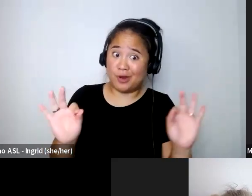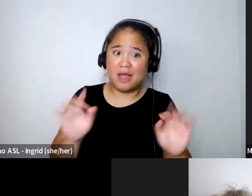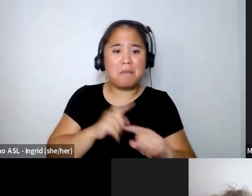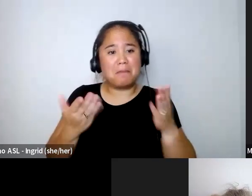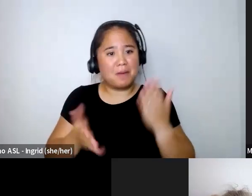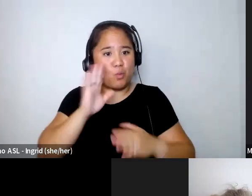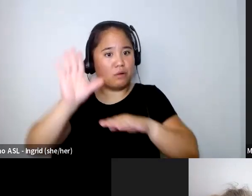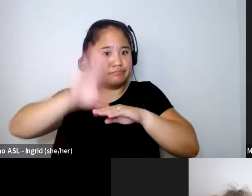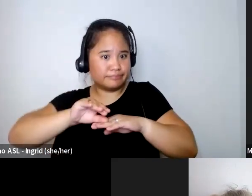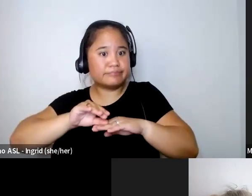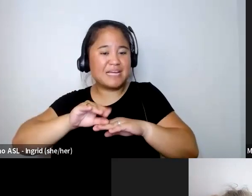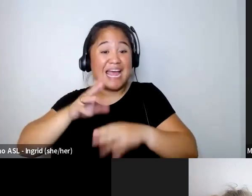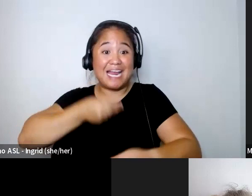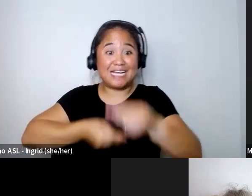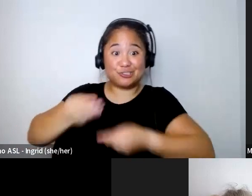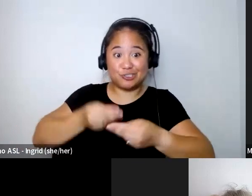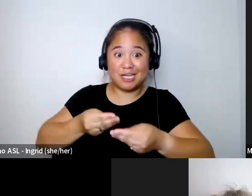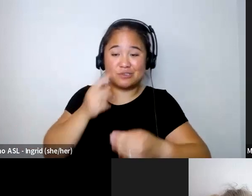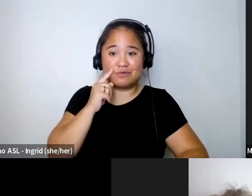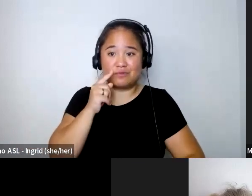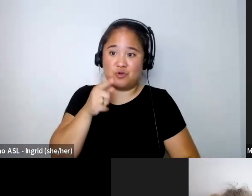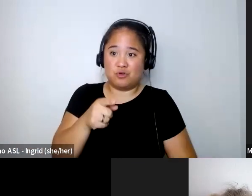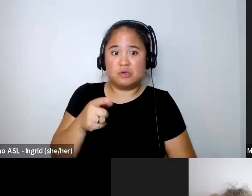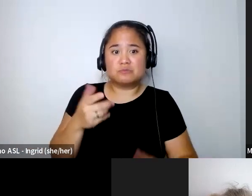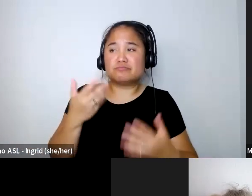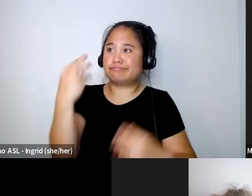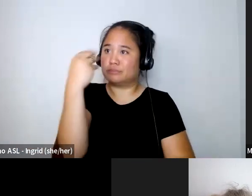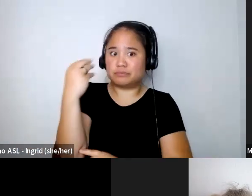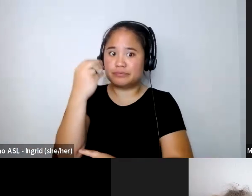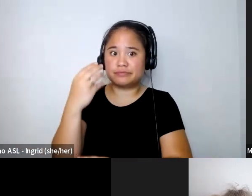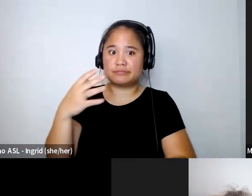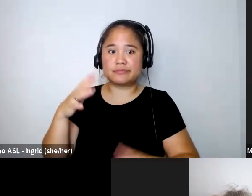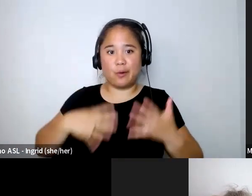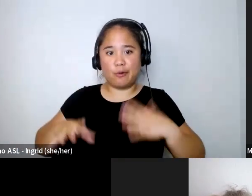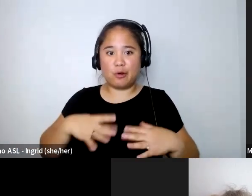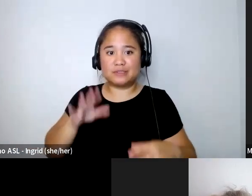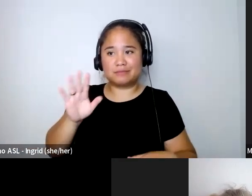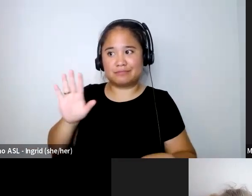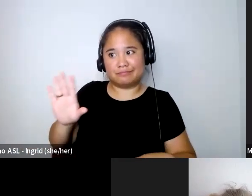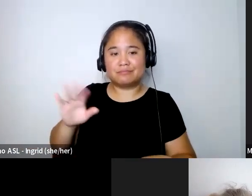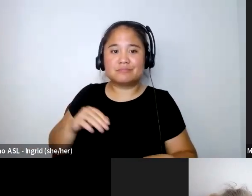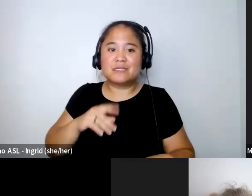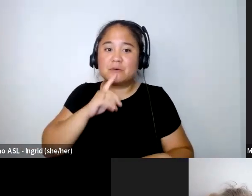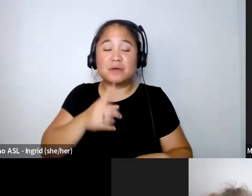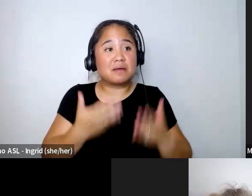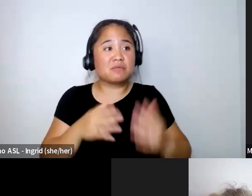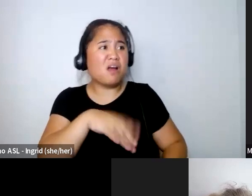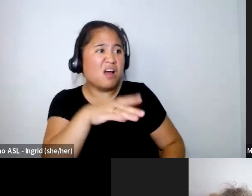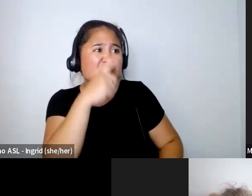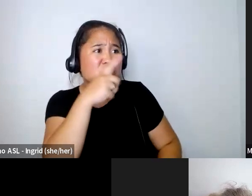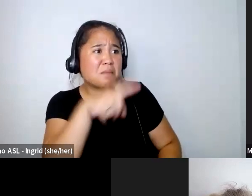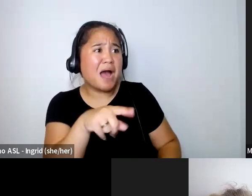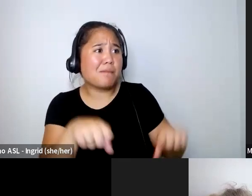a discount in exchange for you taking pictures in their clothing you know and they may ask you can you post on